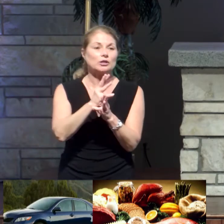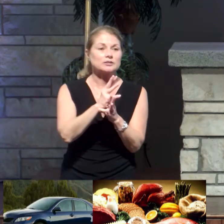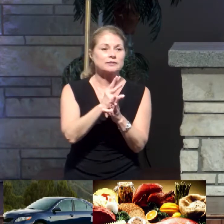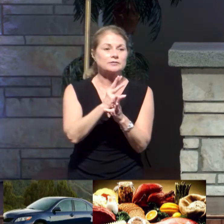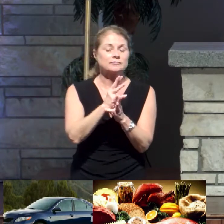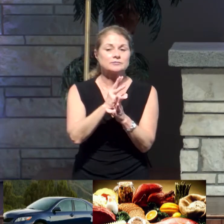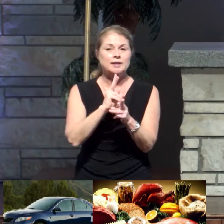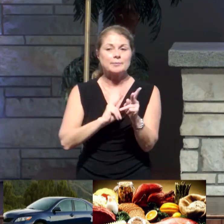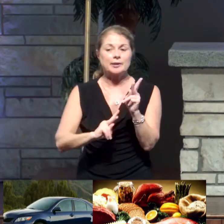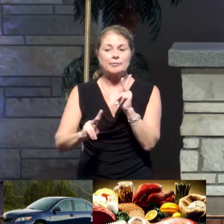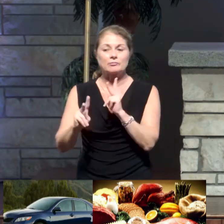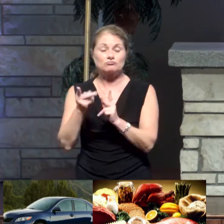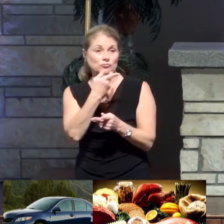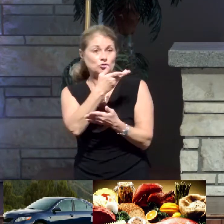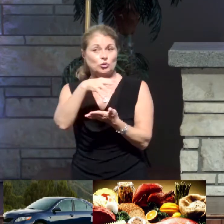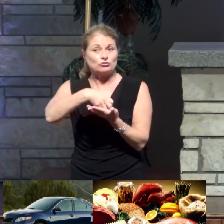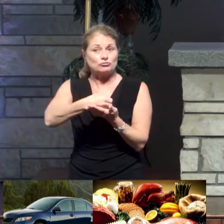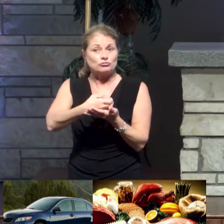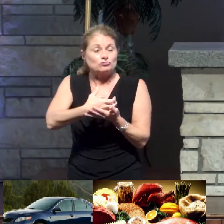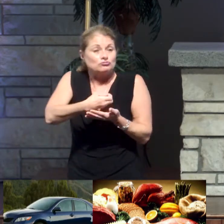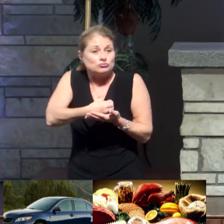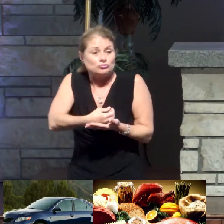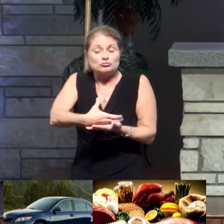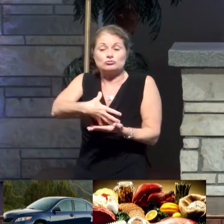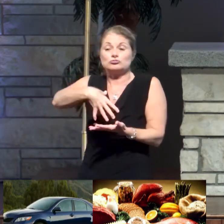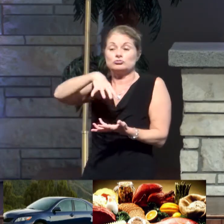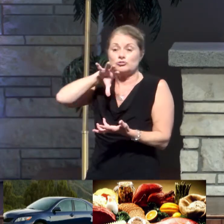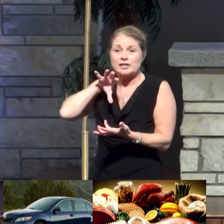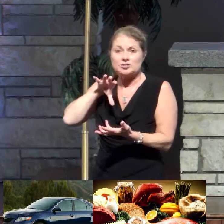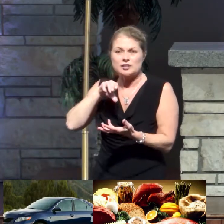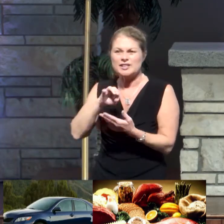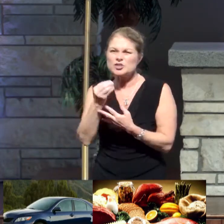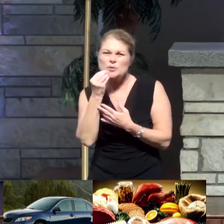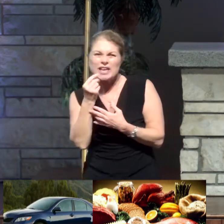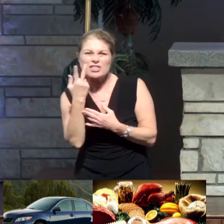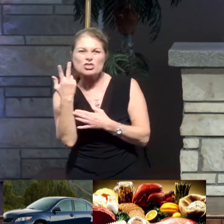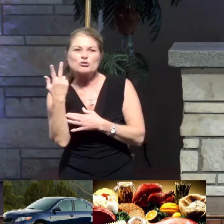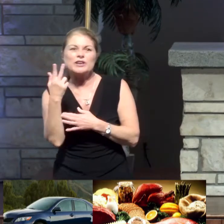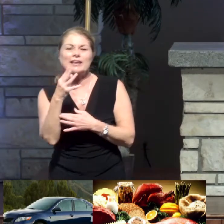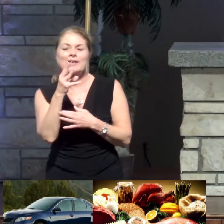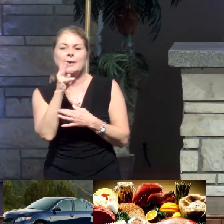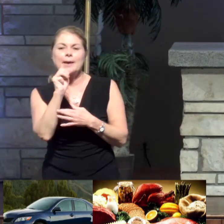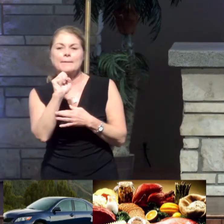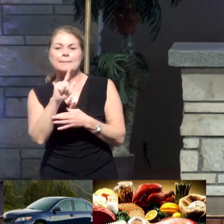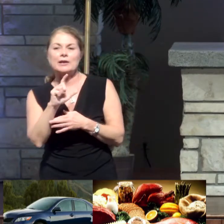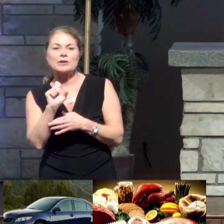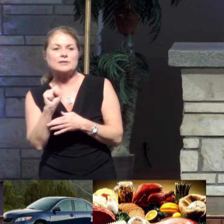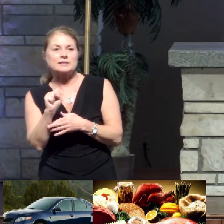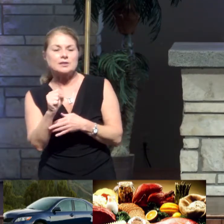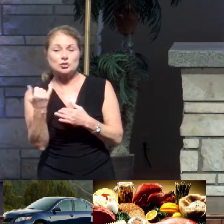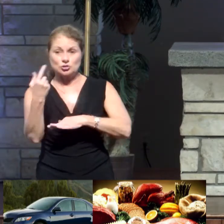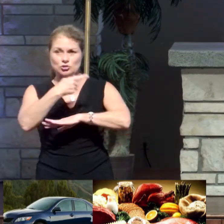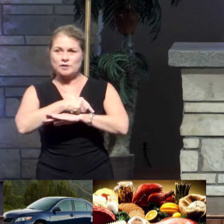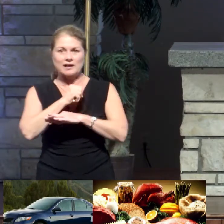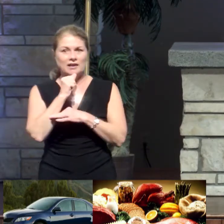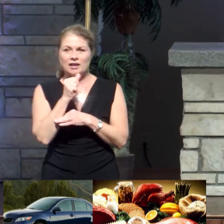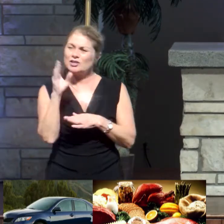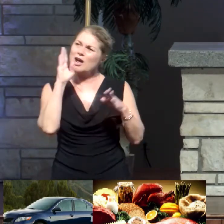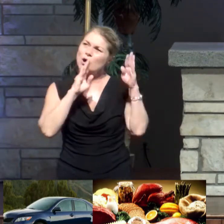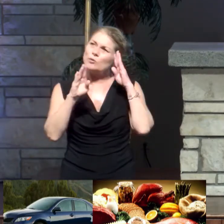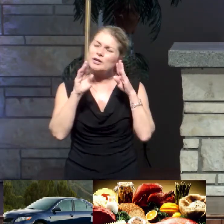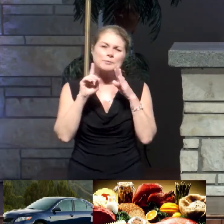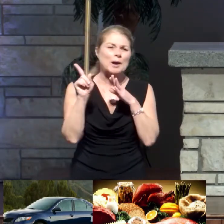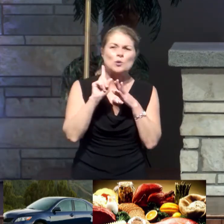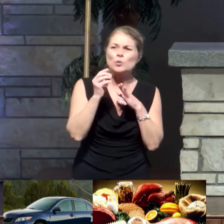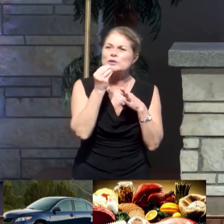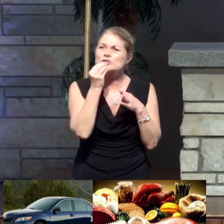You're rich. If you can eat three meals today, and you're not really worried about where your food